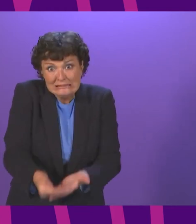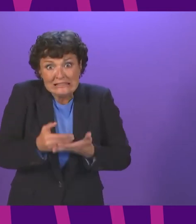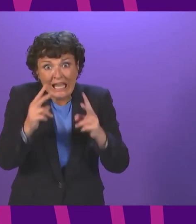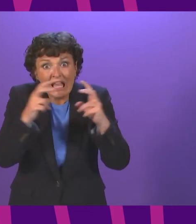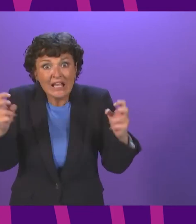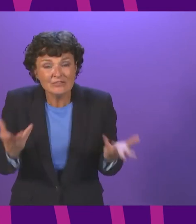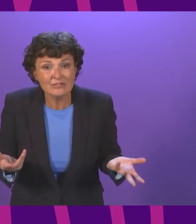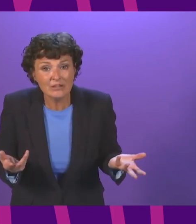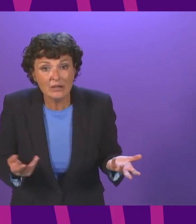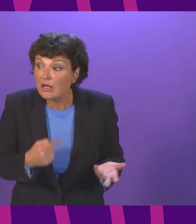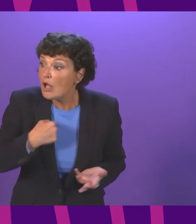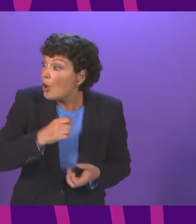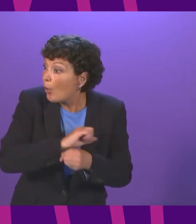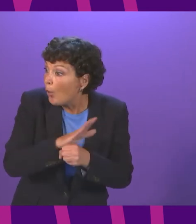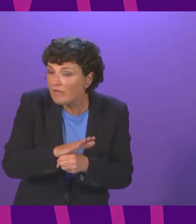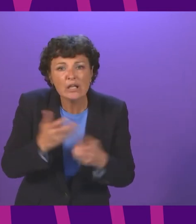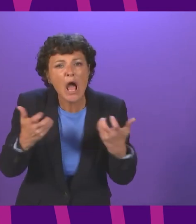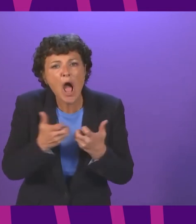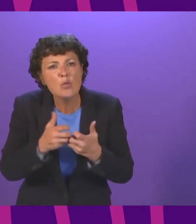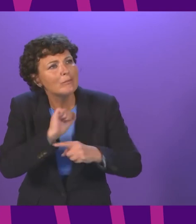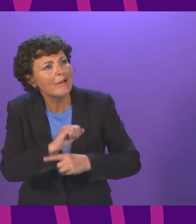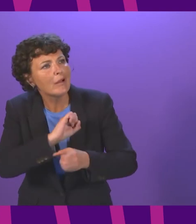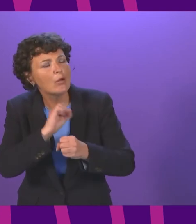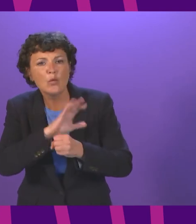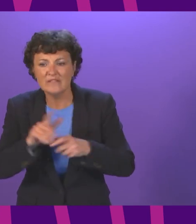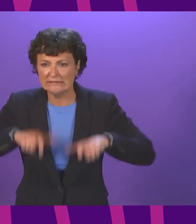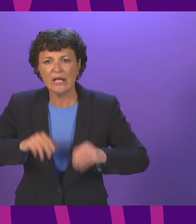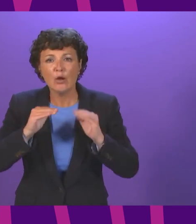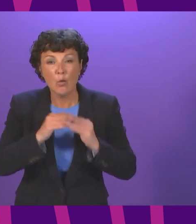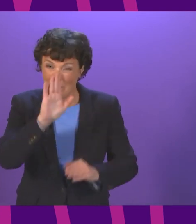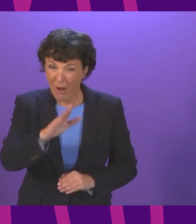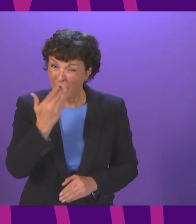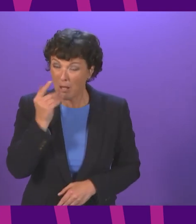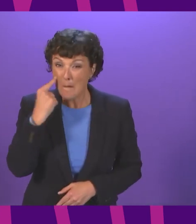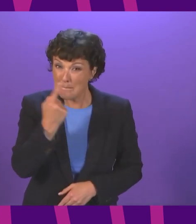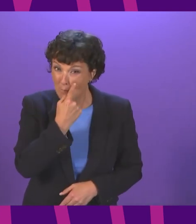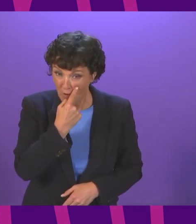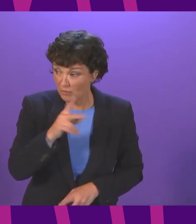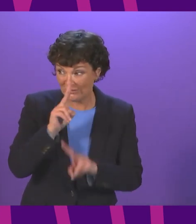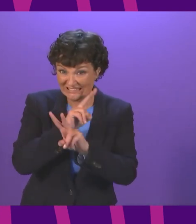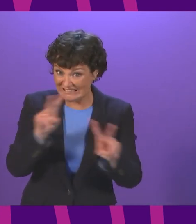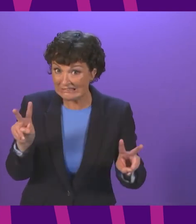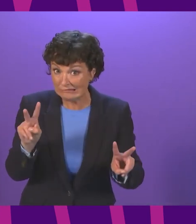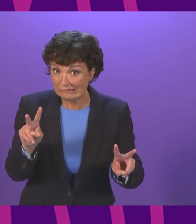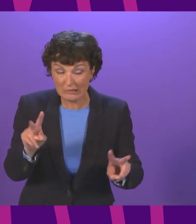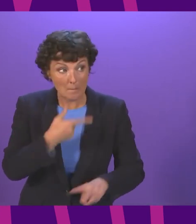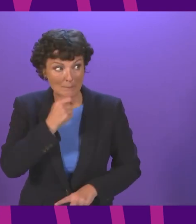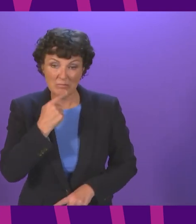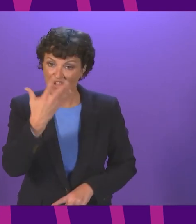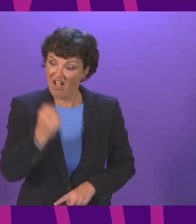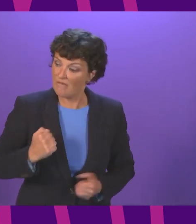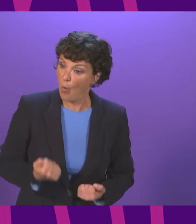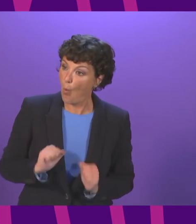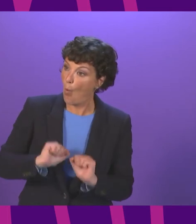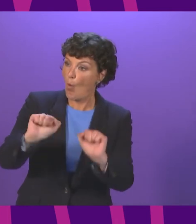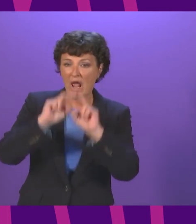of defence from Covid but the summer has exposed a gulf between the haves comfortable enough to own possibly working from home making